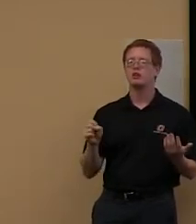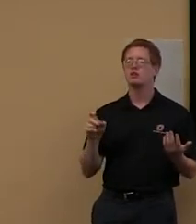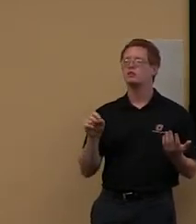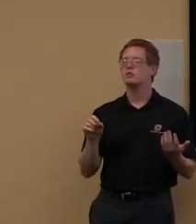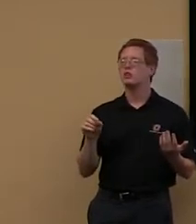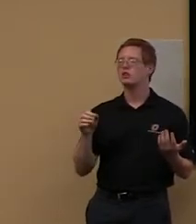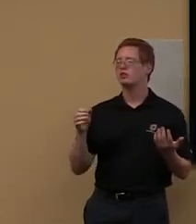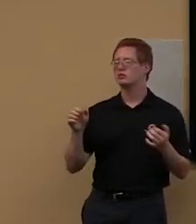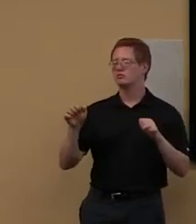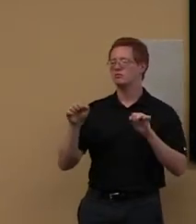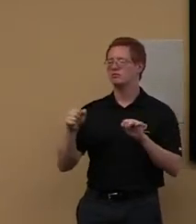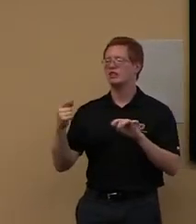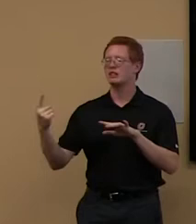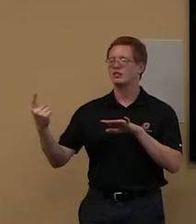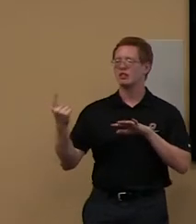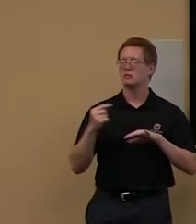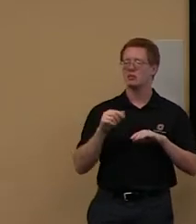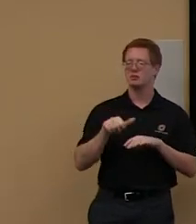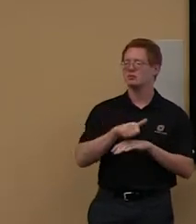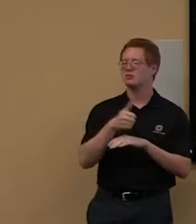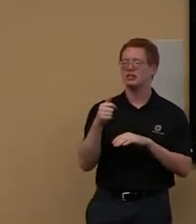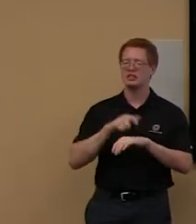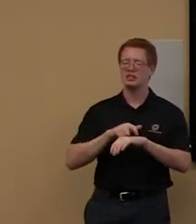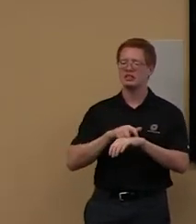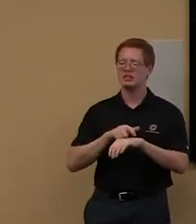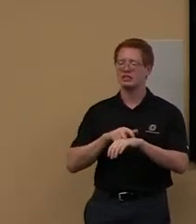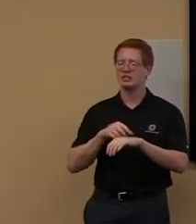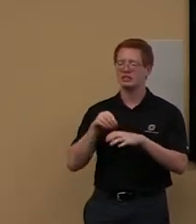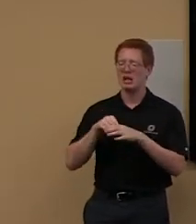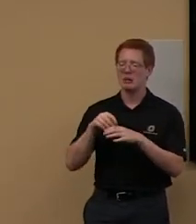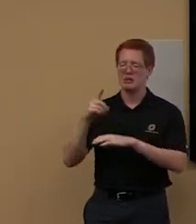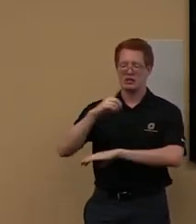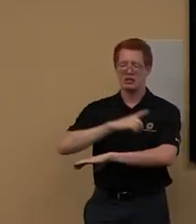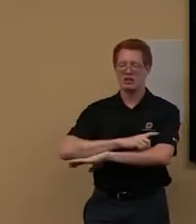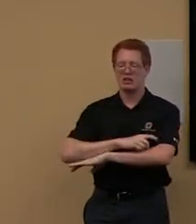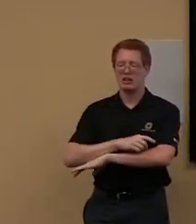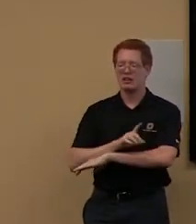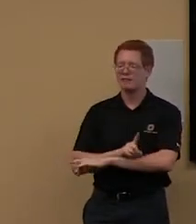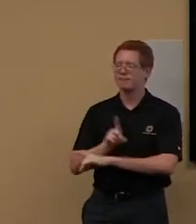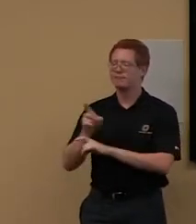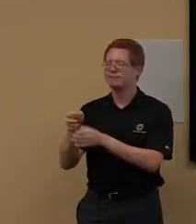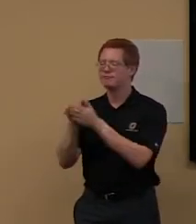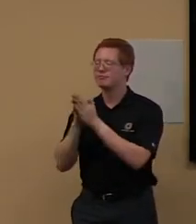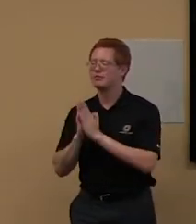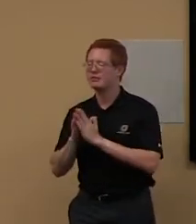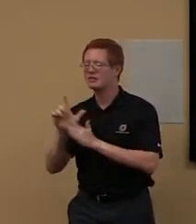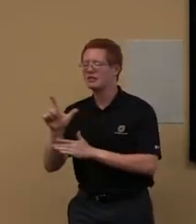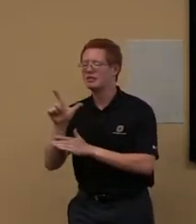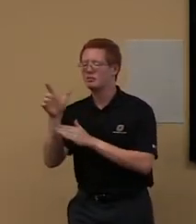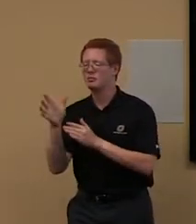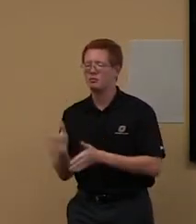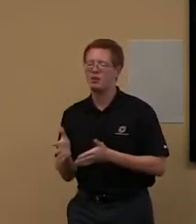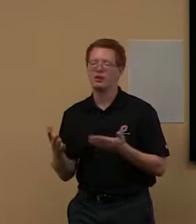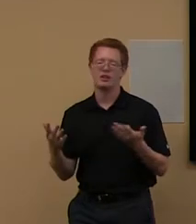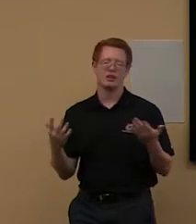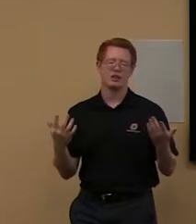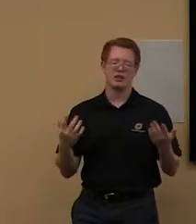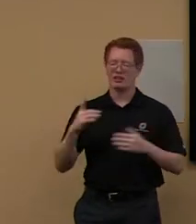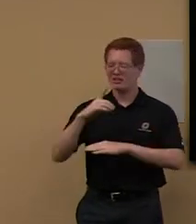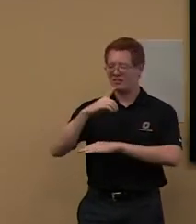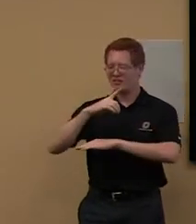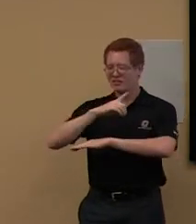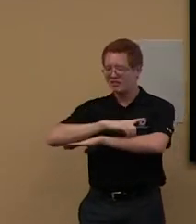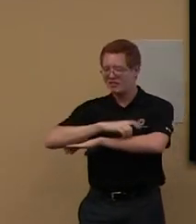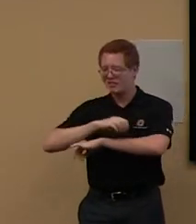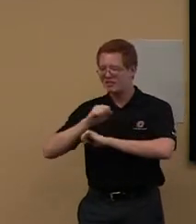a librarian. And they can figure out who's here, um, and, and just call us, call one of us up. So, so that's absolutely something that